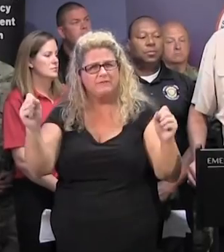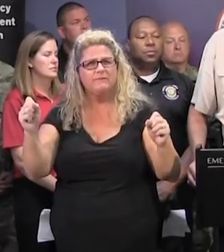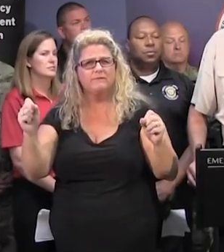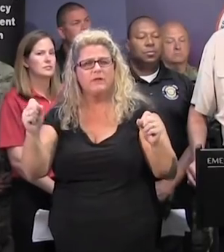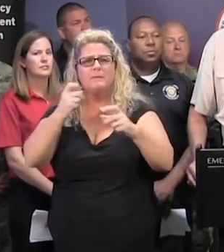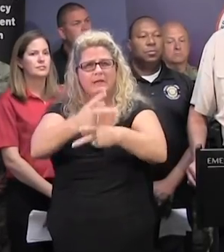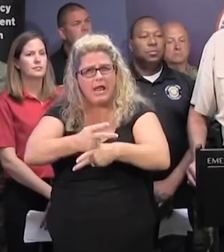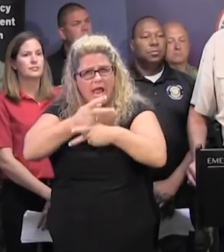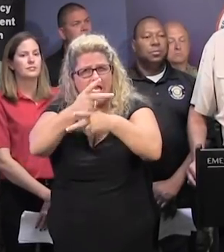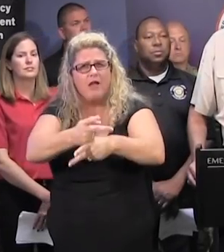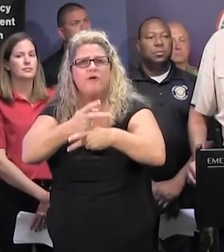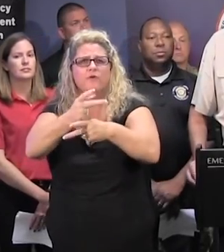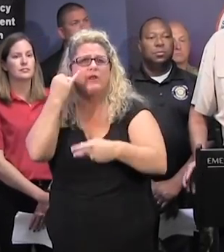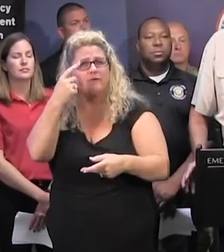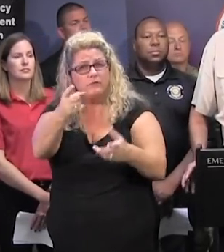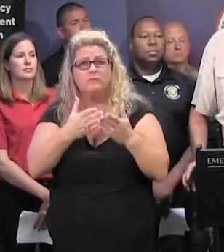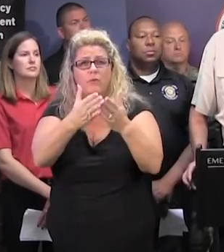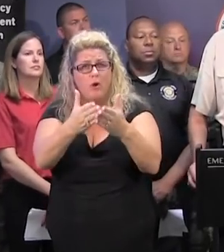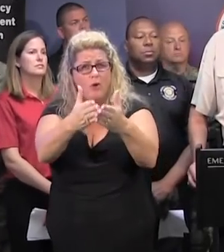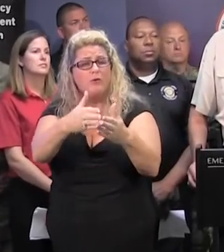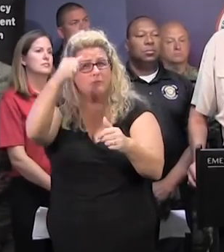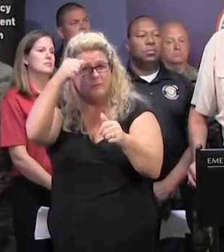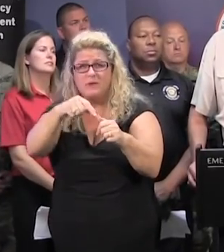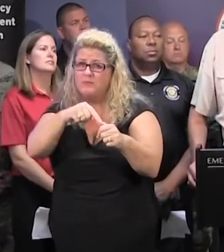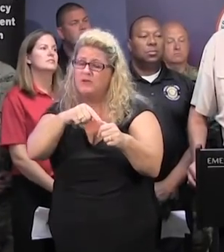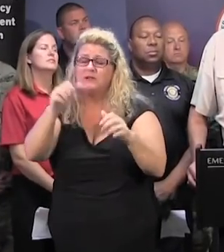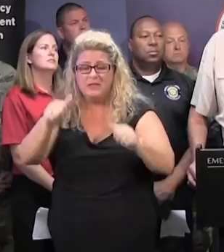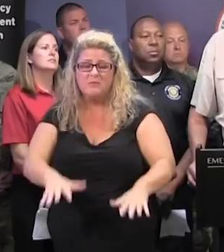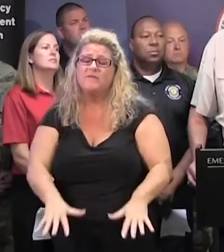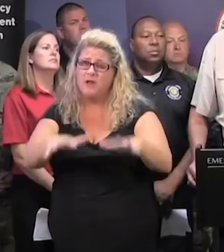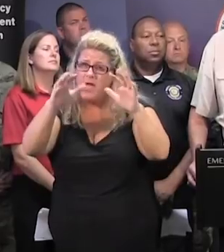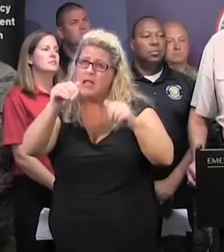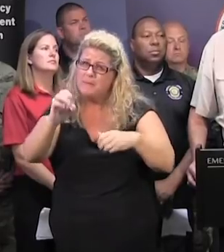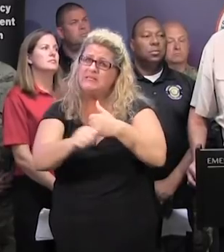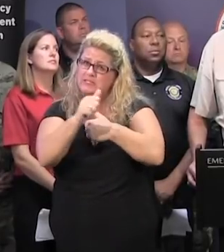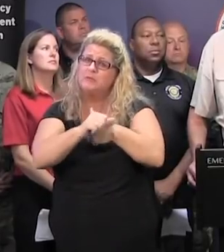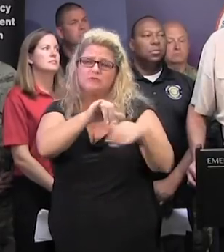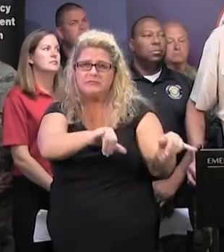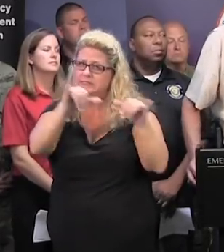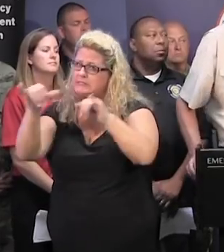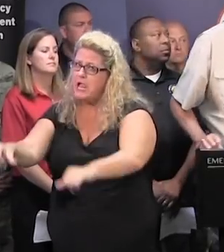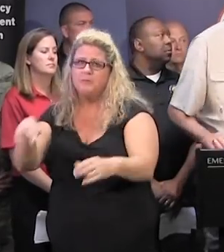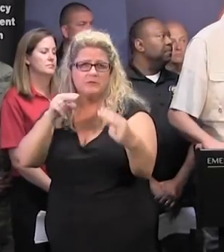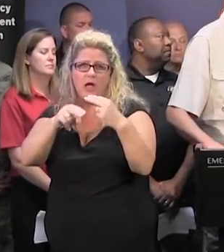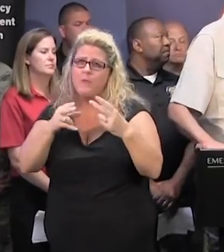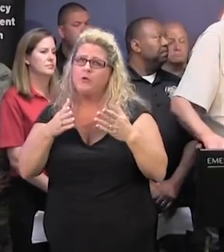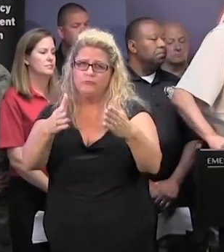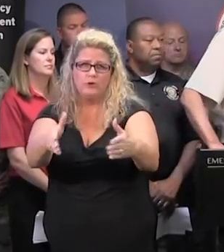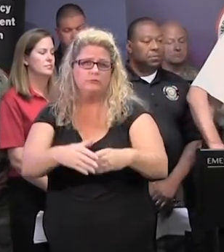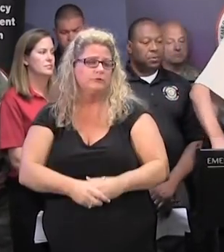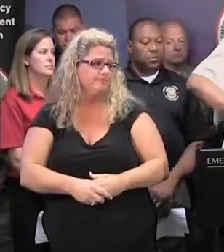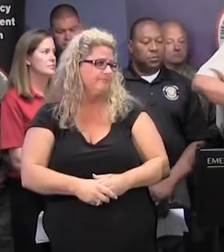Be careful if you're on the water. Our waterways during flood conditions can be hazardous just like our roadways. Thank you, Governor. Thank you, Colonel.